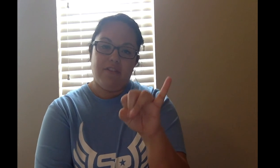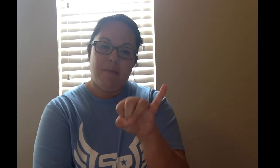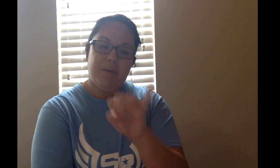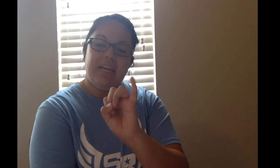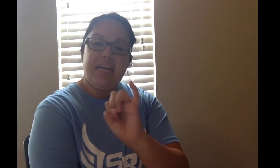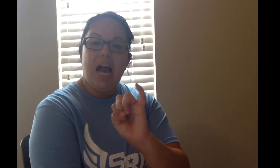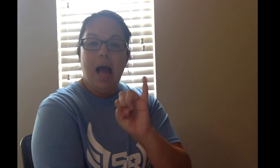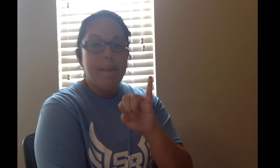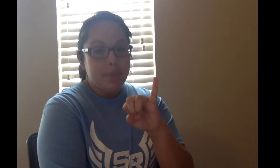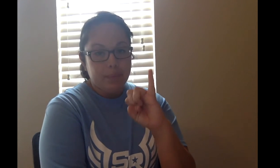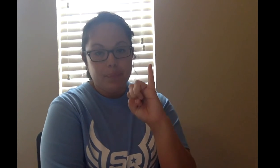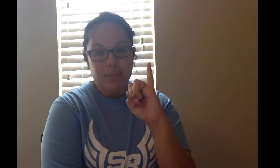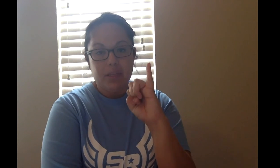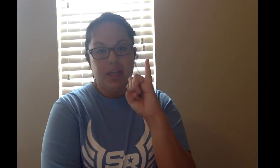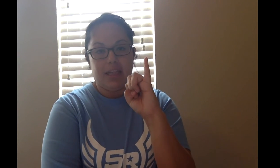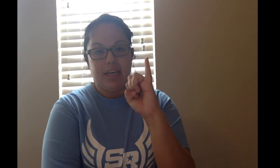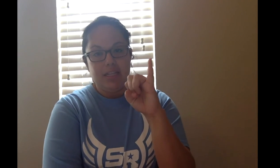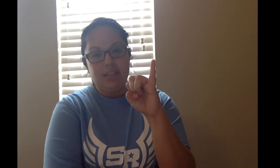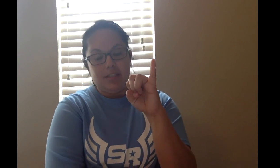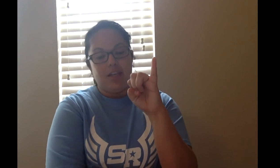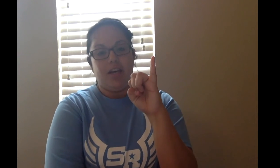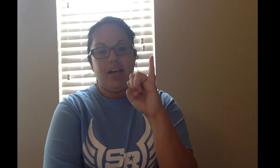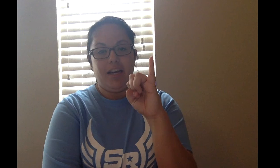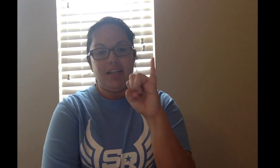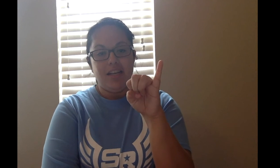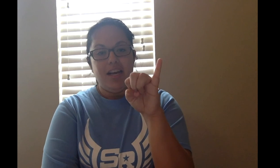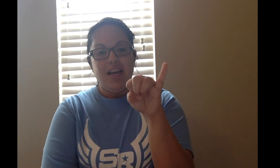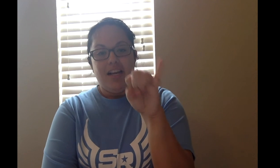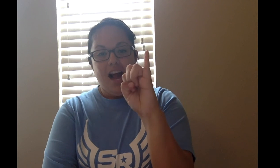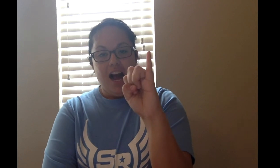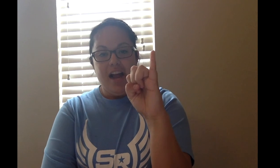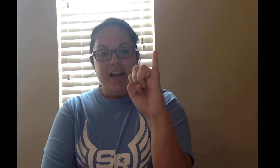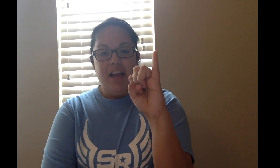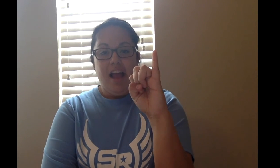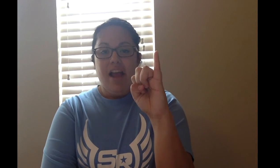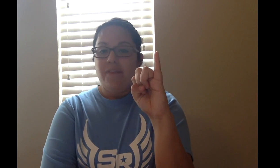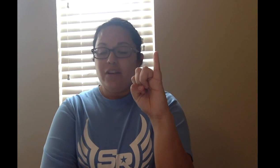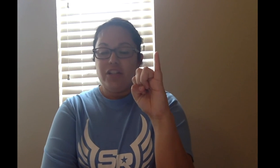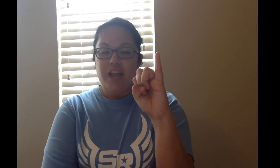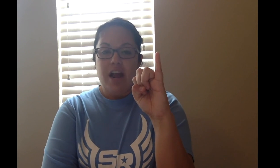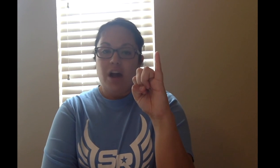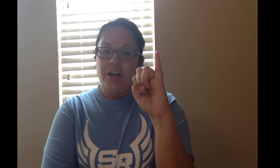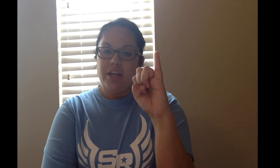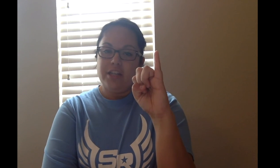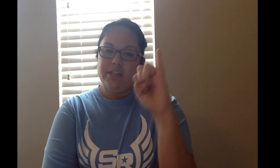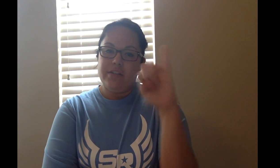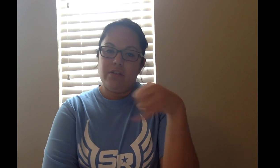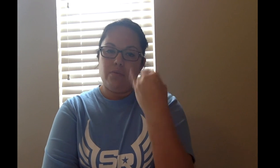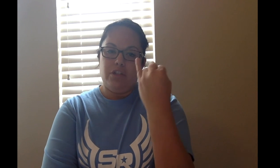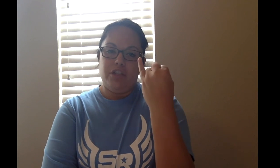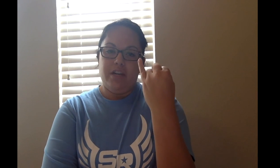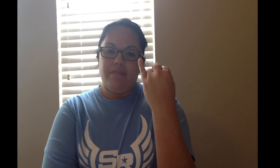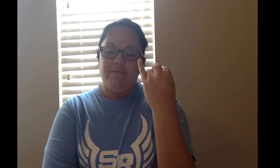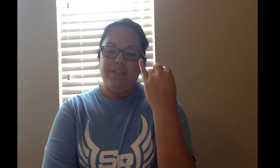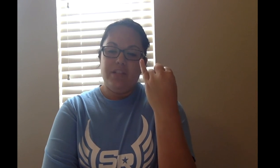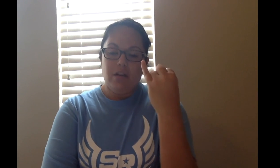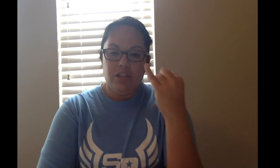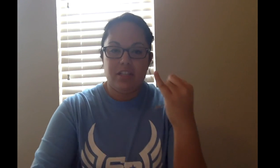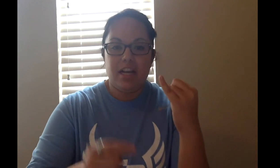pinky up like this. Good. I, and for J, all you're going to do is swoosh it. So just like